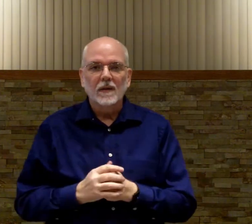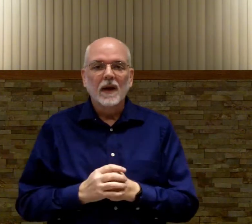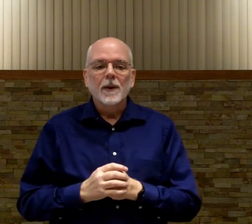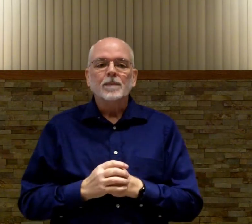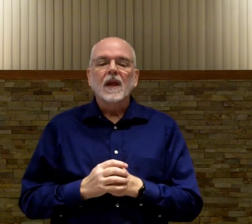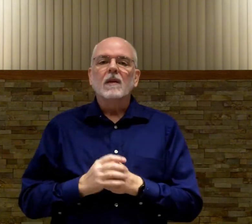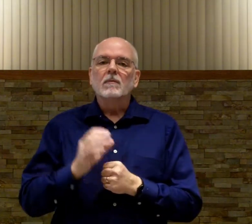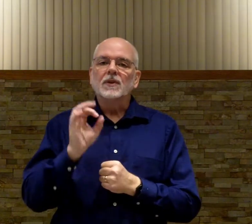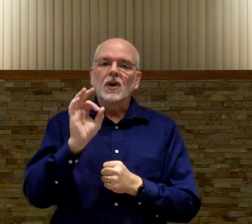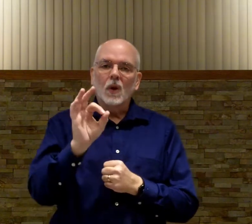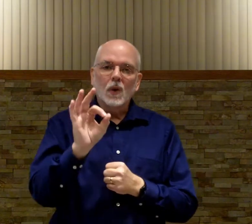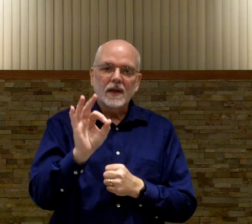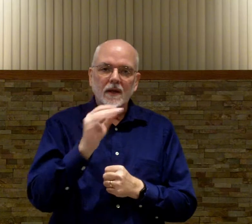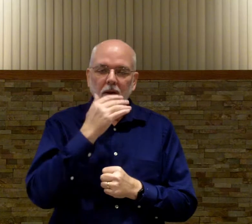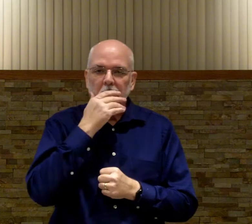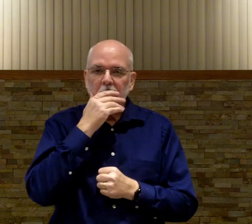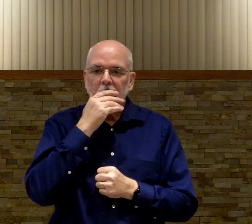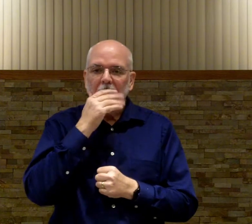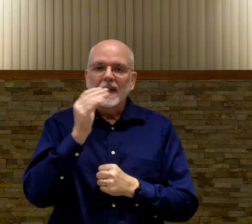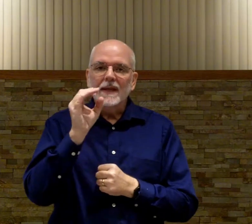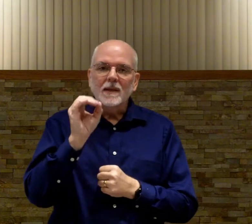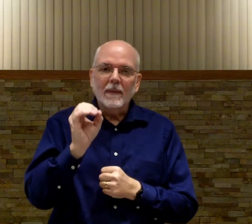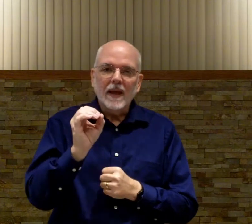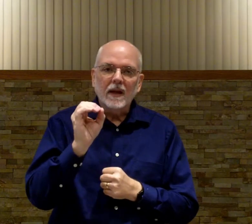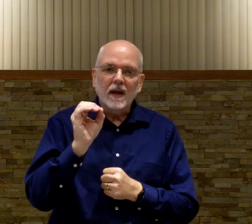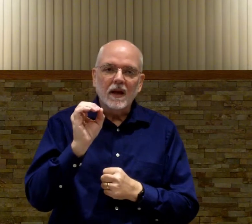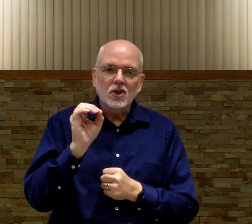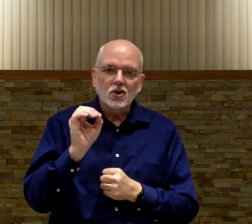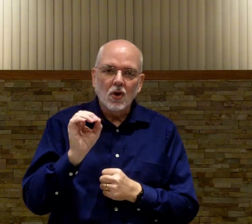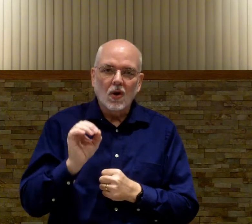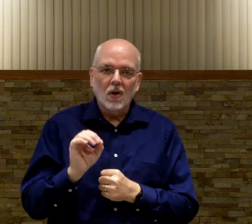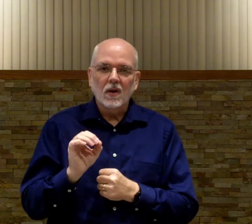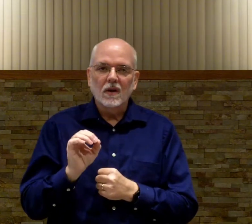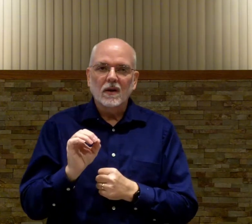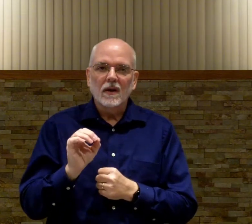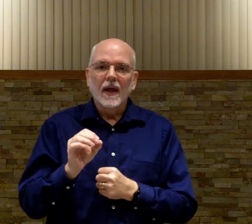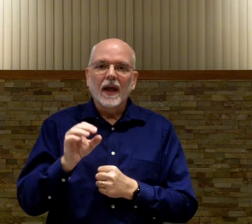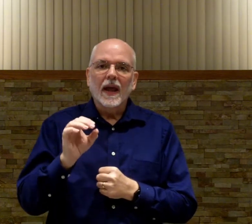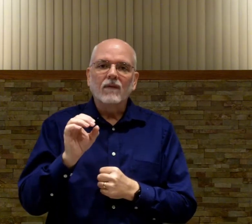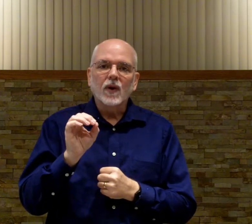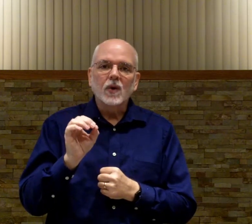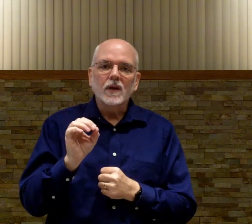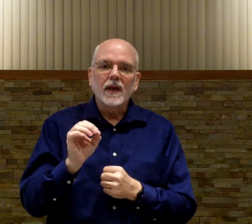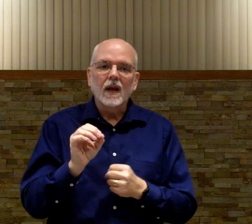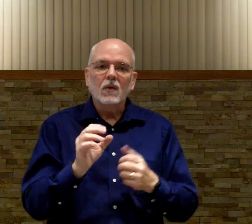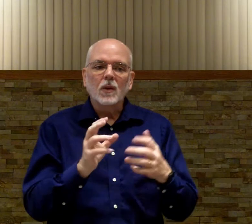but the goal here is to make it a song and for you to take the